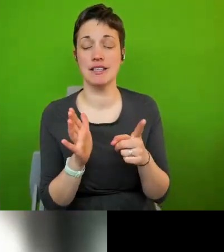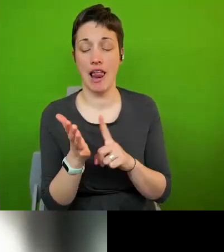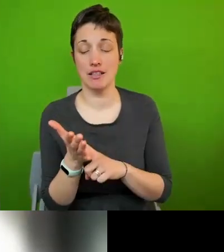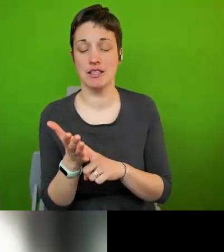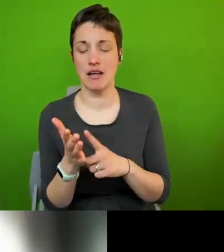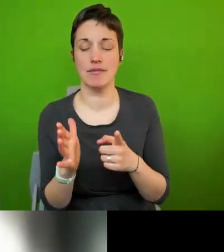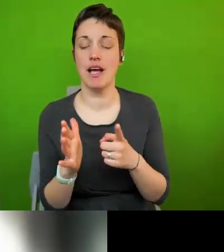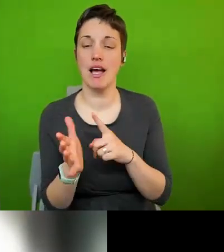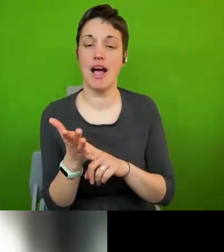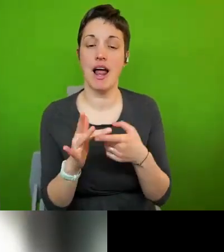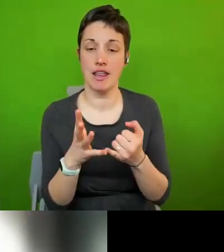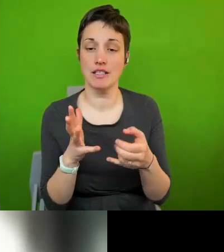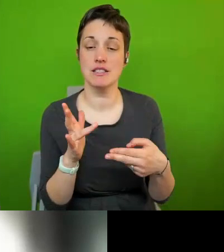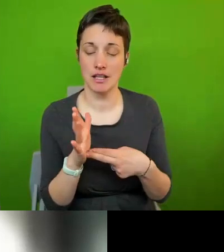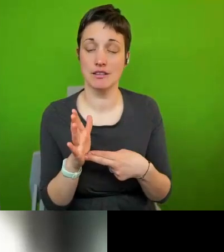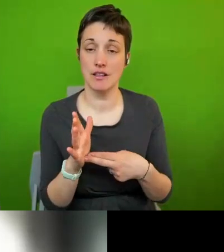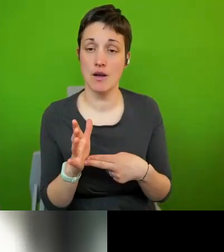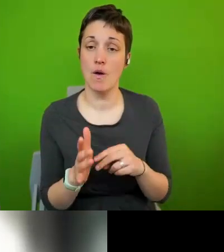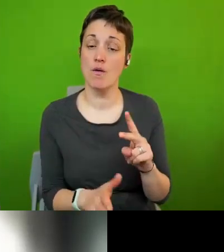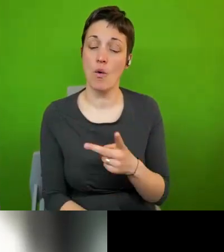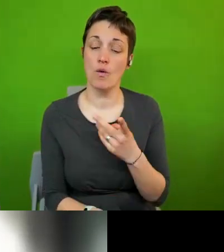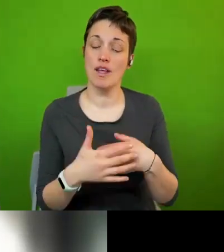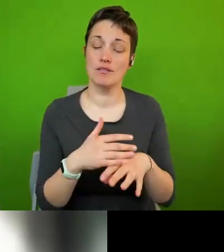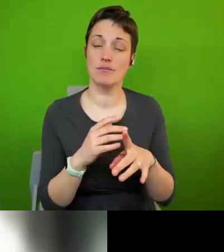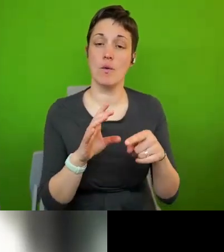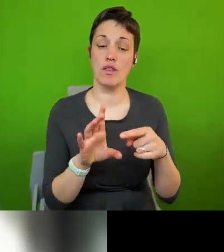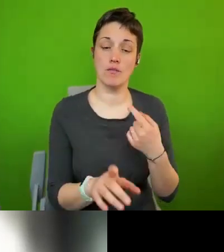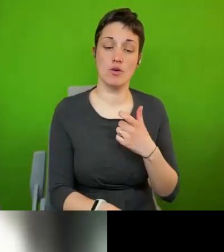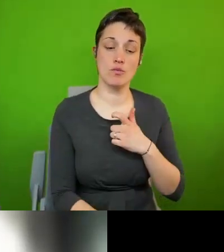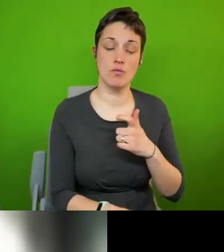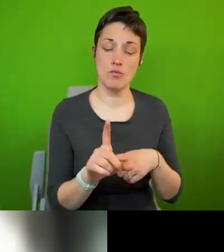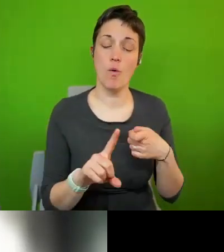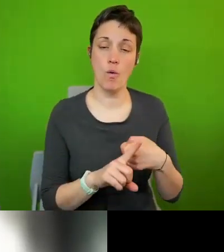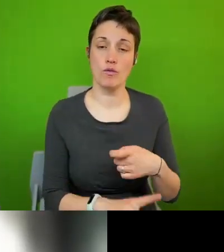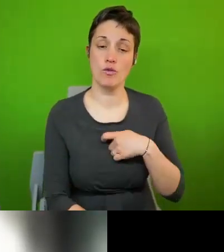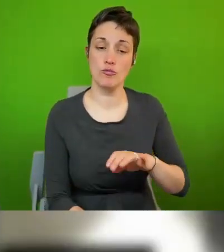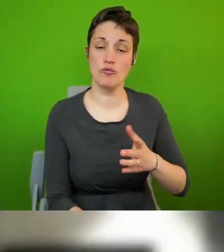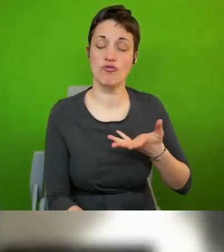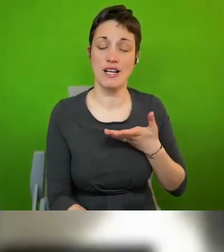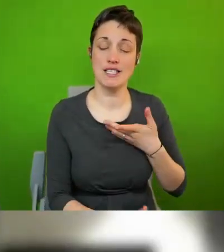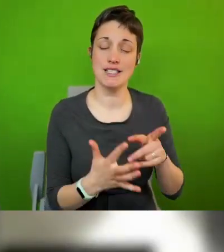city network executive who will moderate the q a session